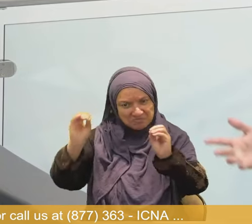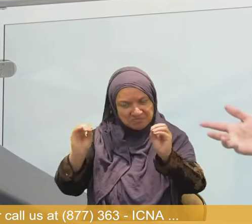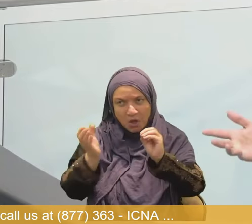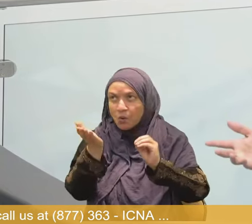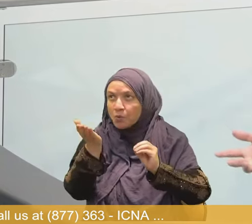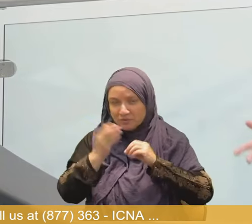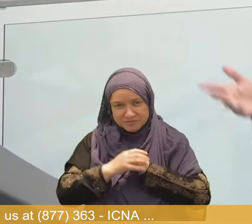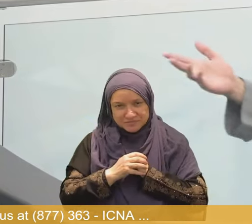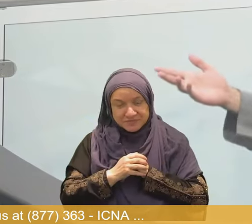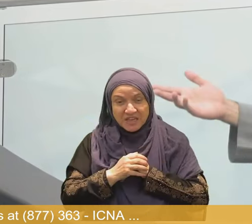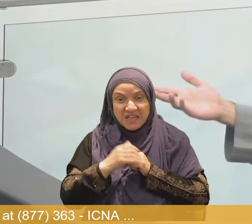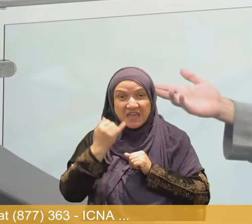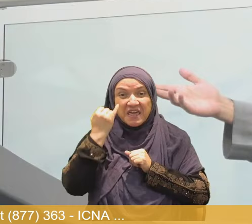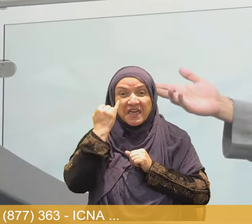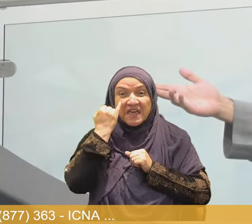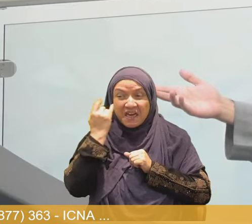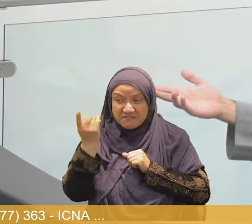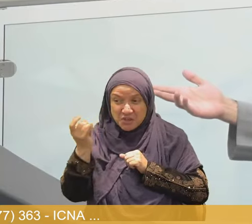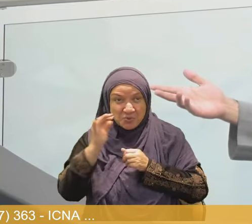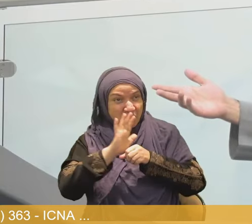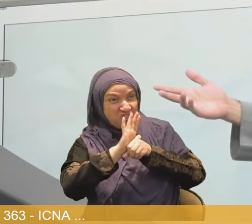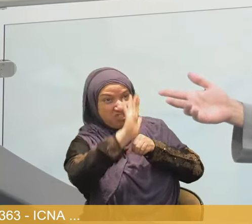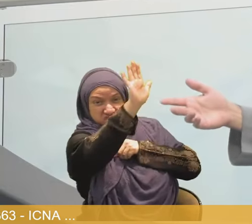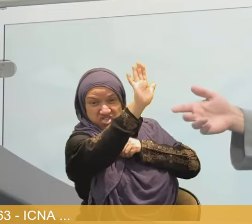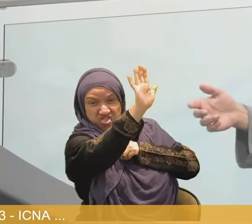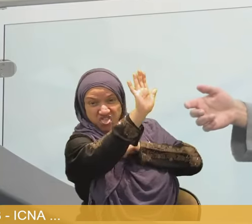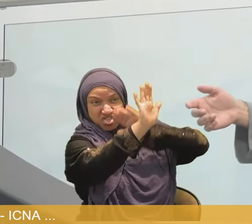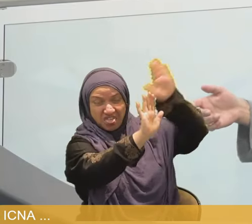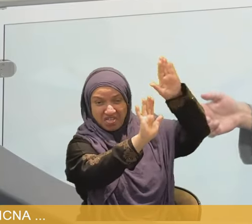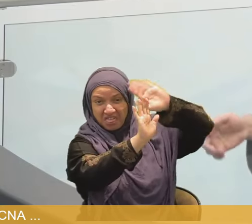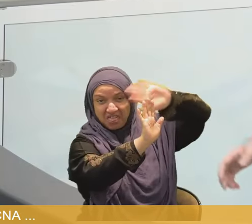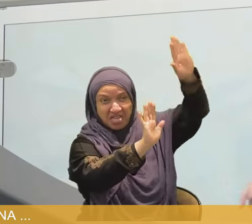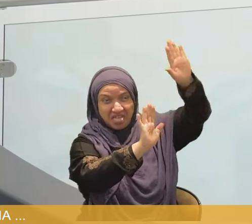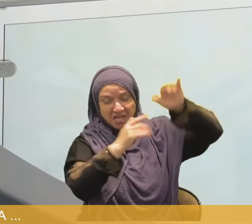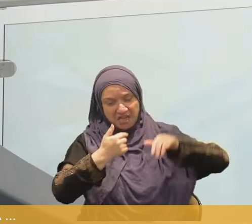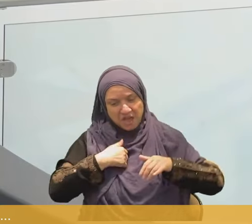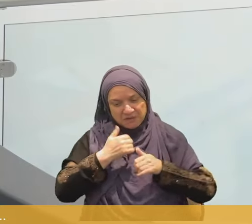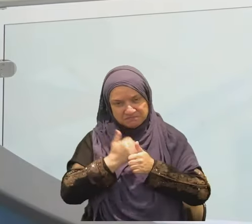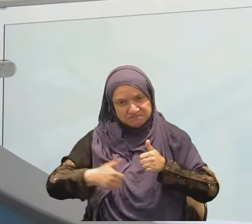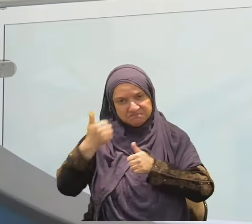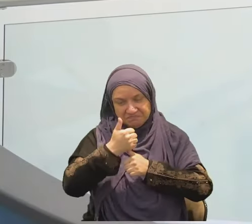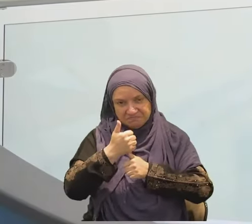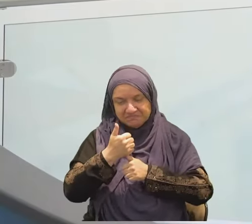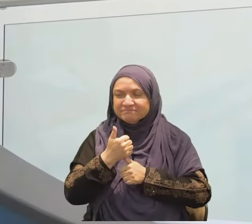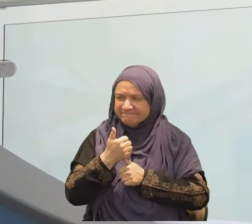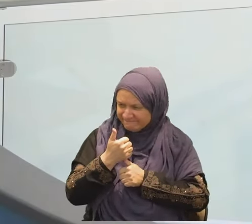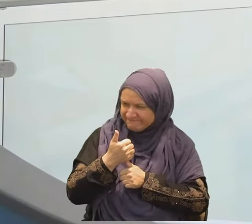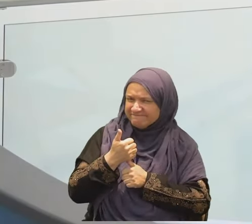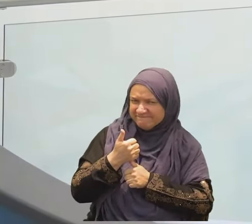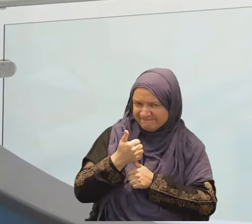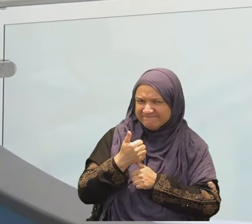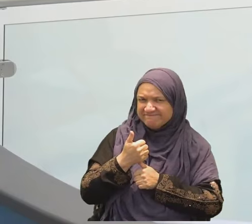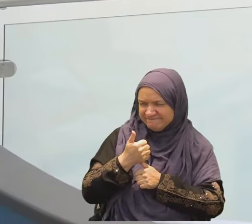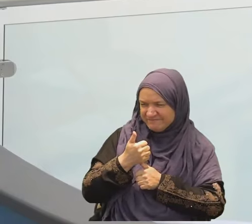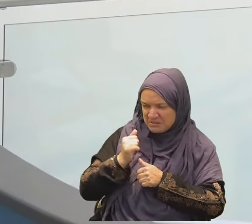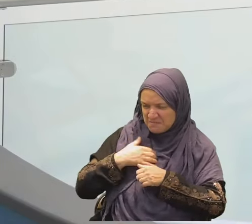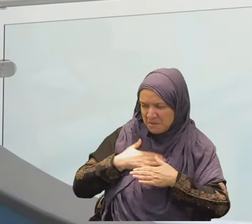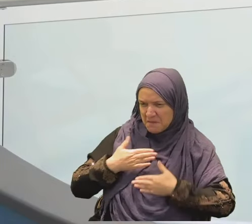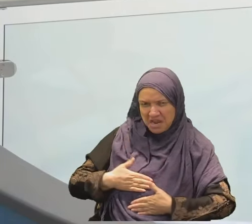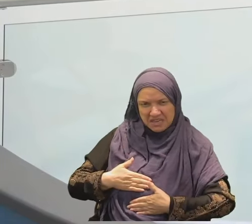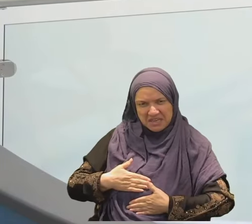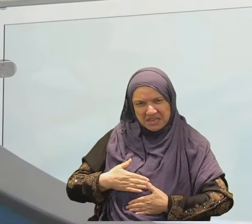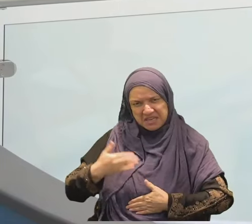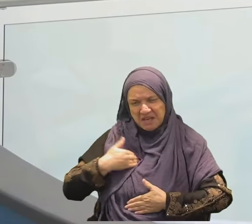And reflection of this is very evident in our culture. It's actually my body. am the master of it. My choice. Entire